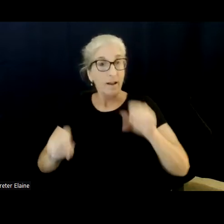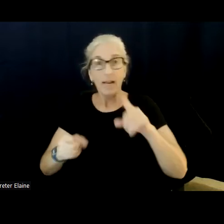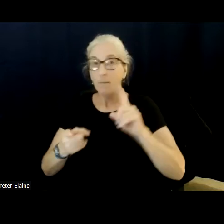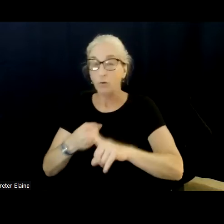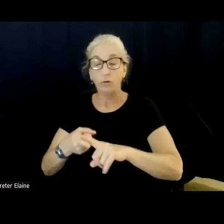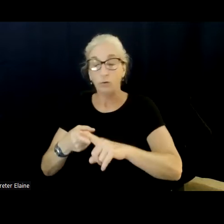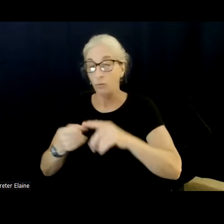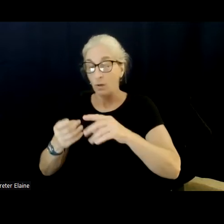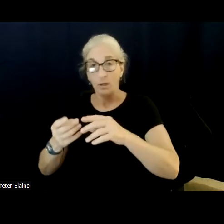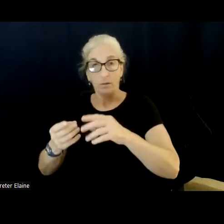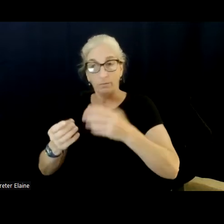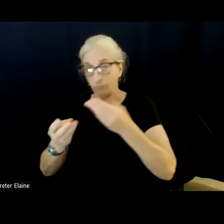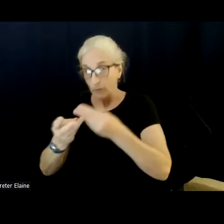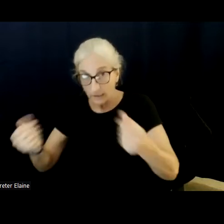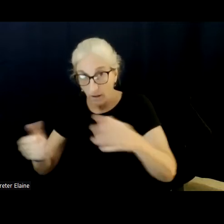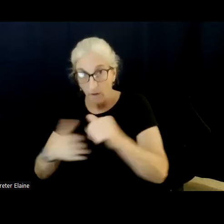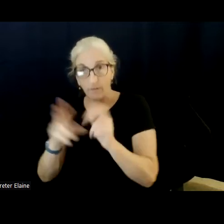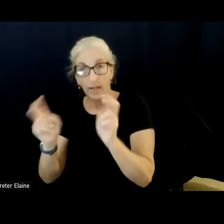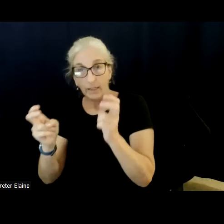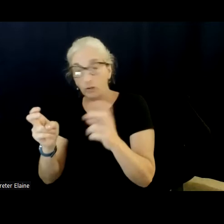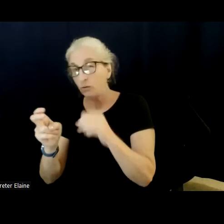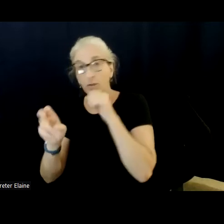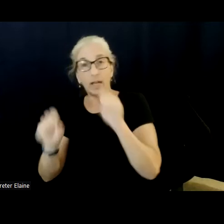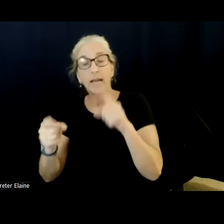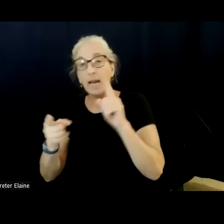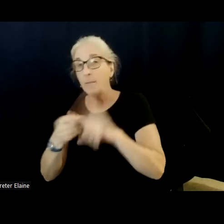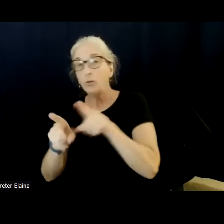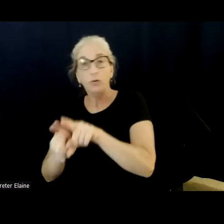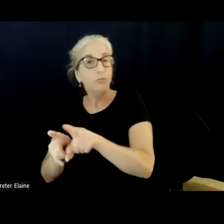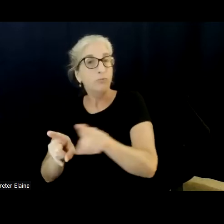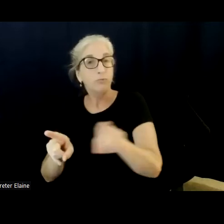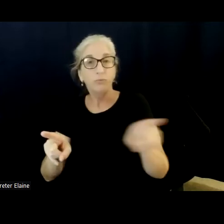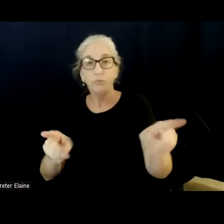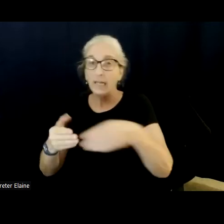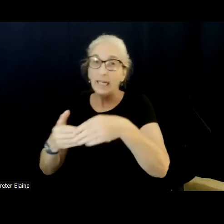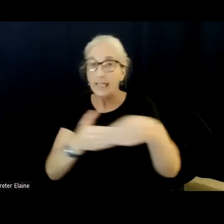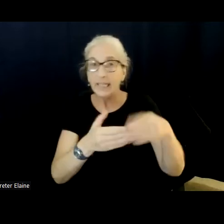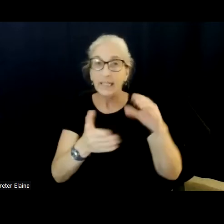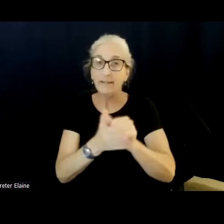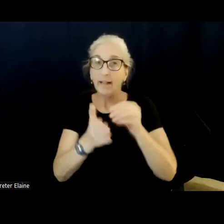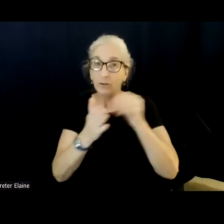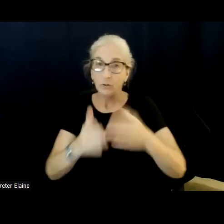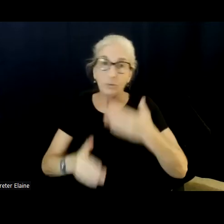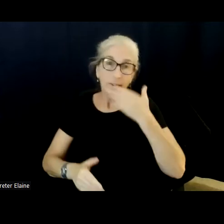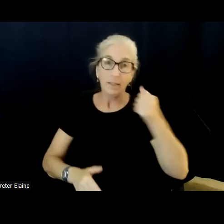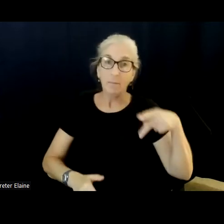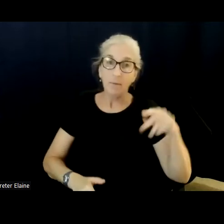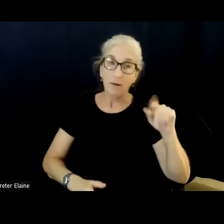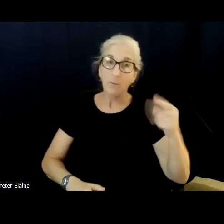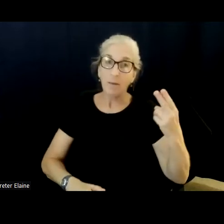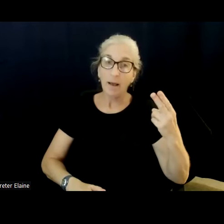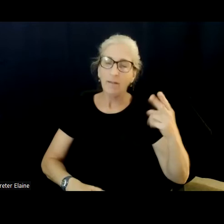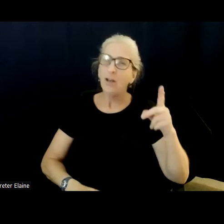or, or give a better path, I think we need to look at violent versus nonviolent, uh, individuals. You can certainly, uh, consider